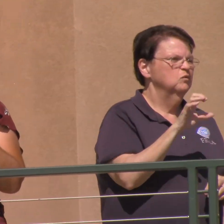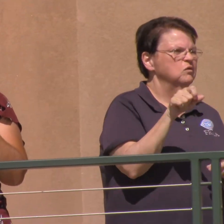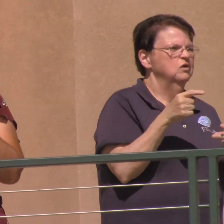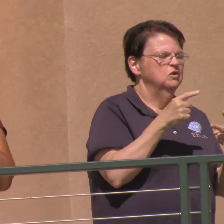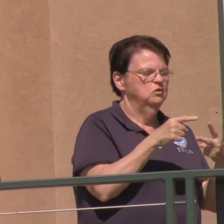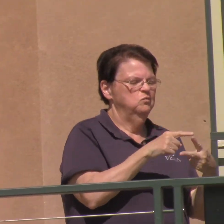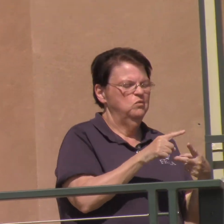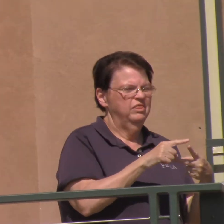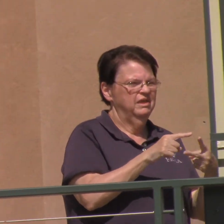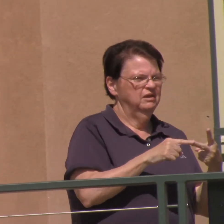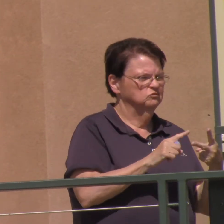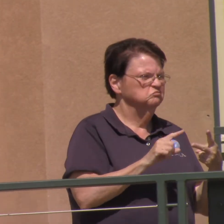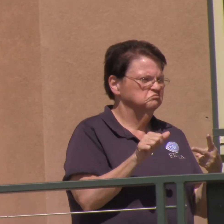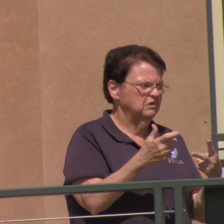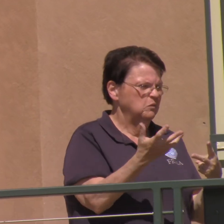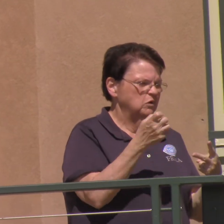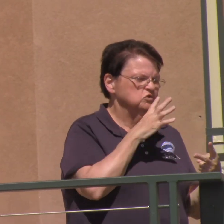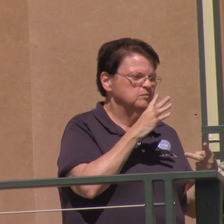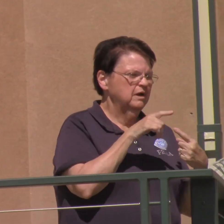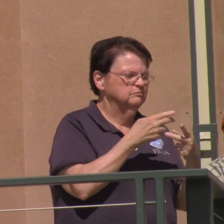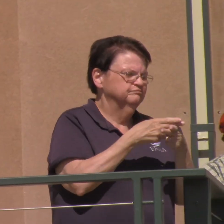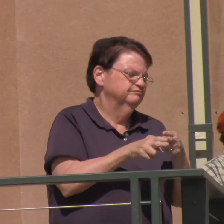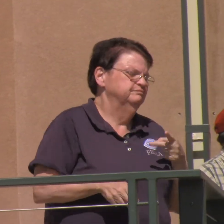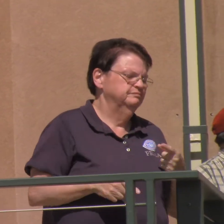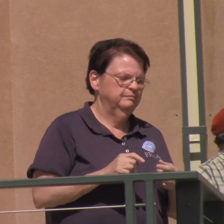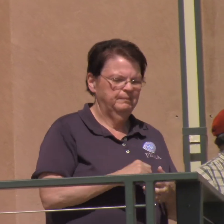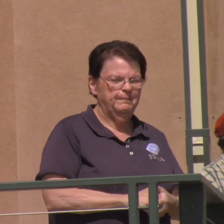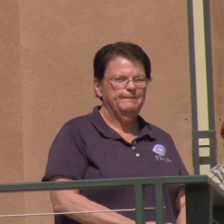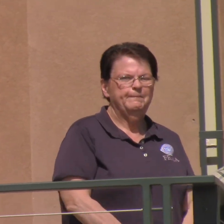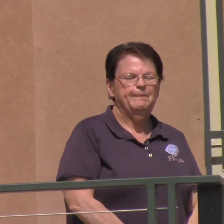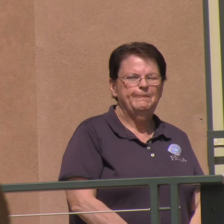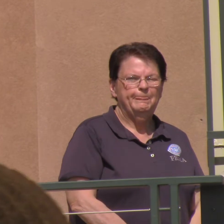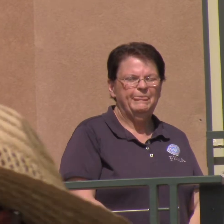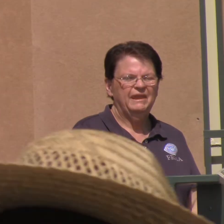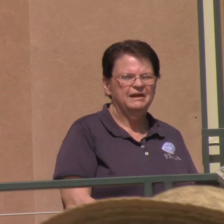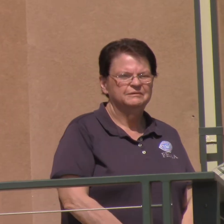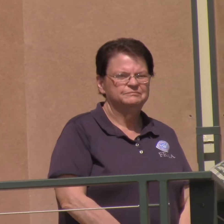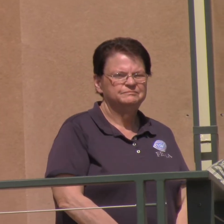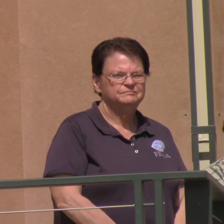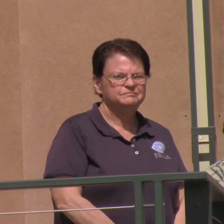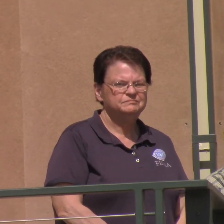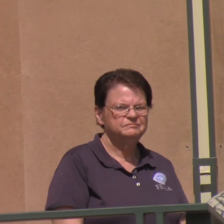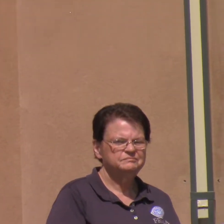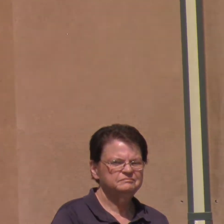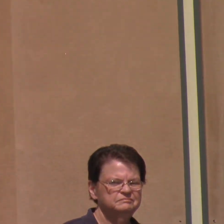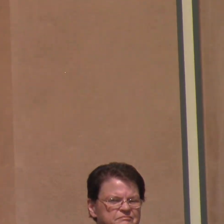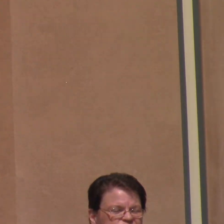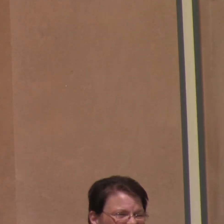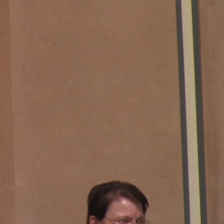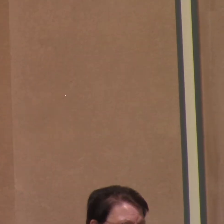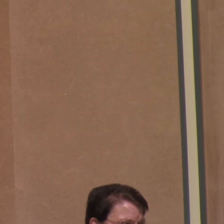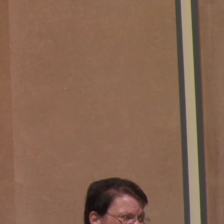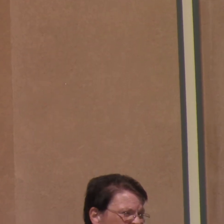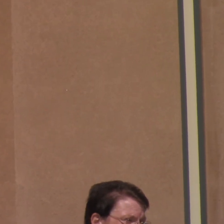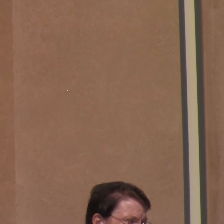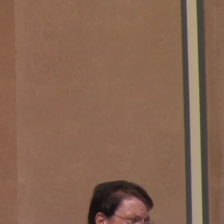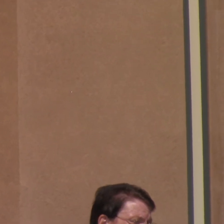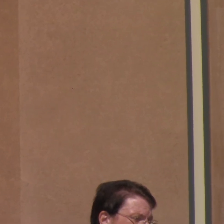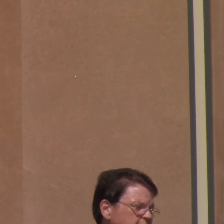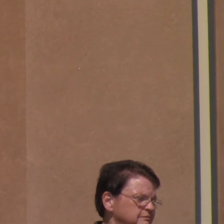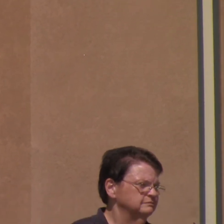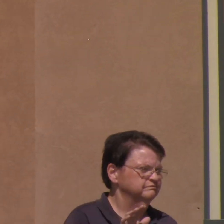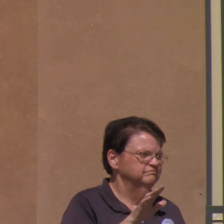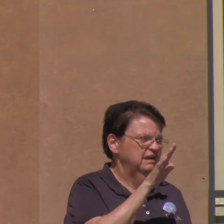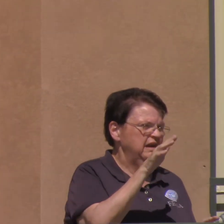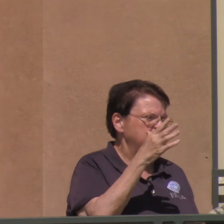to mention. I'll keep it very short. The flooding that could happen is something that we